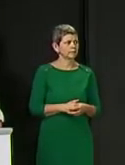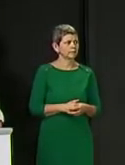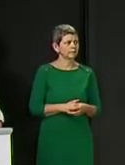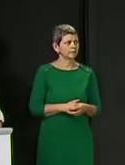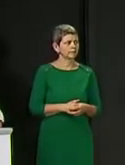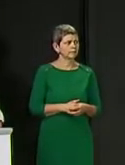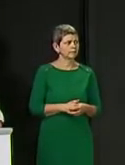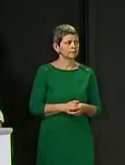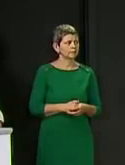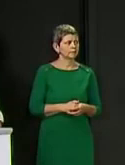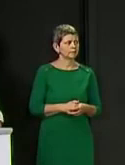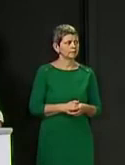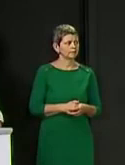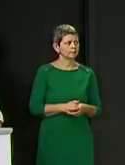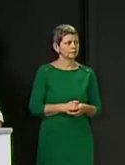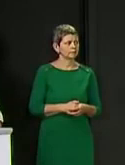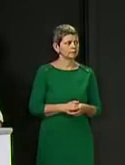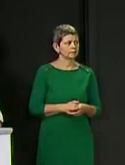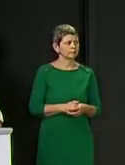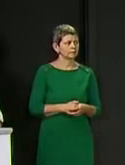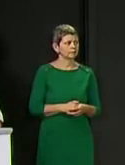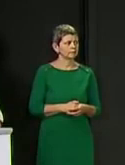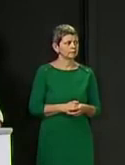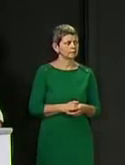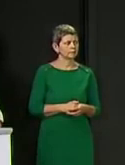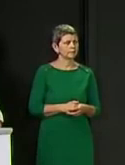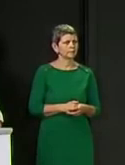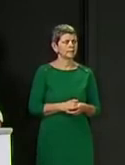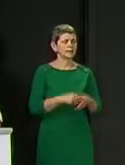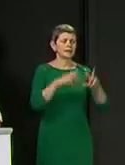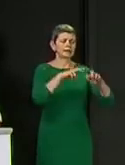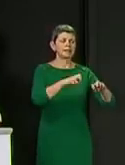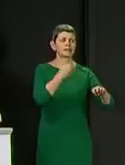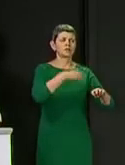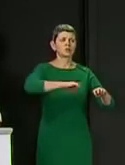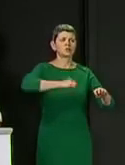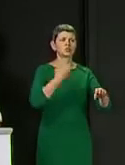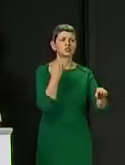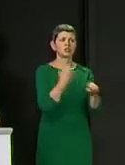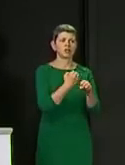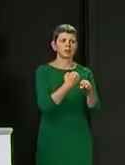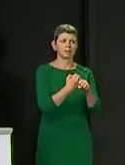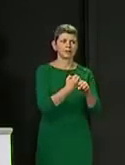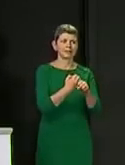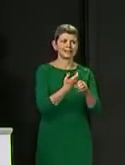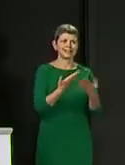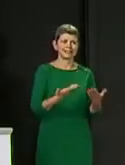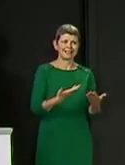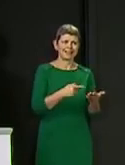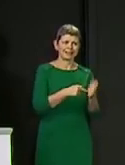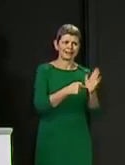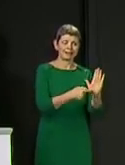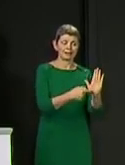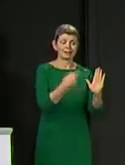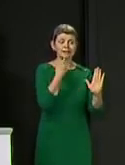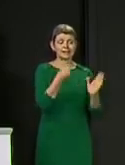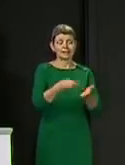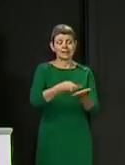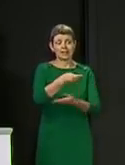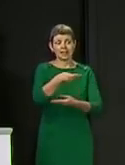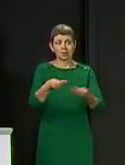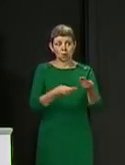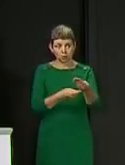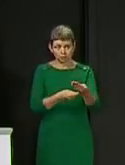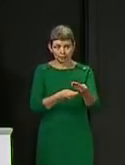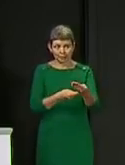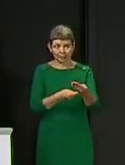An analysis released this morning by the Scottish Government that showed that the economy might not return to the pre-coronavirus levels until